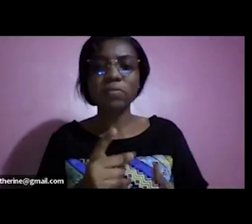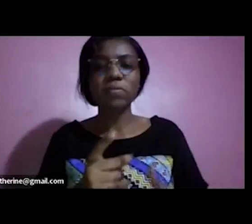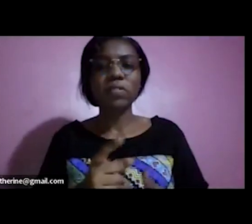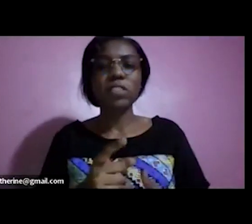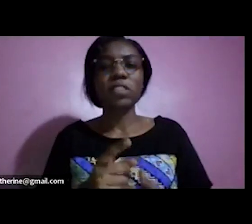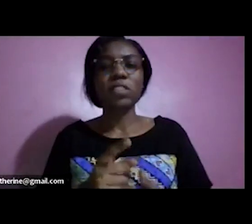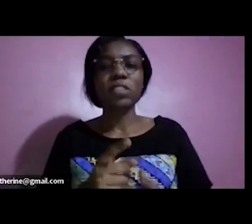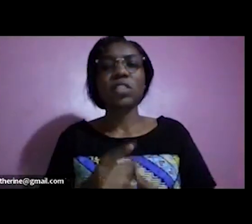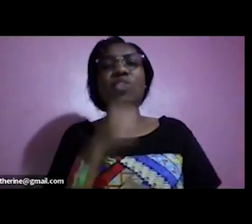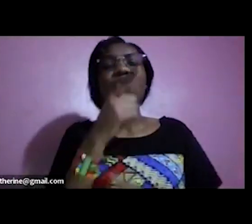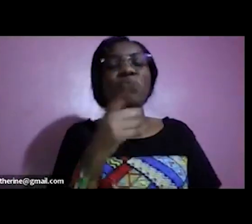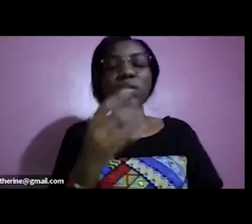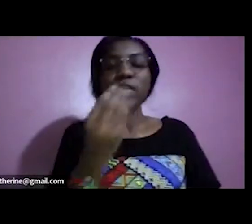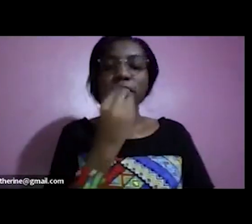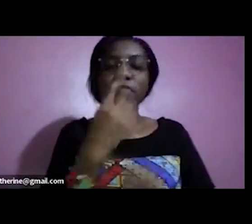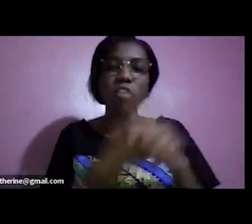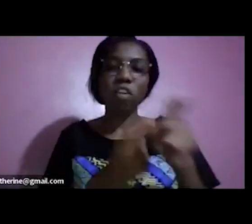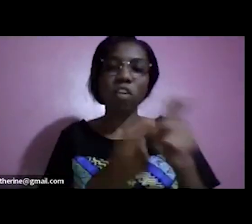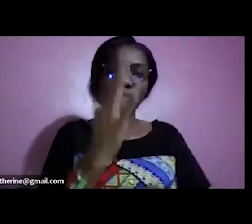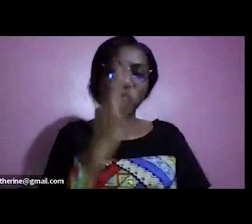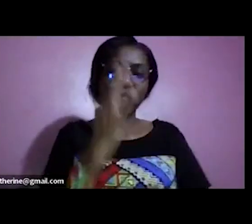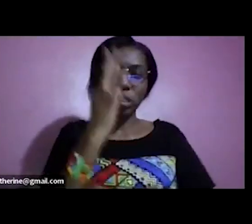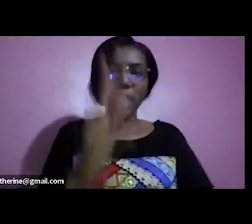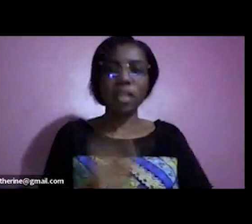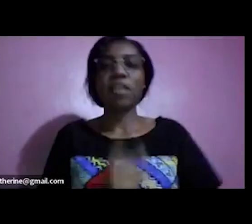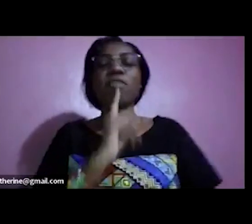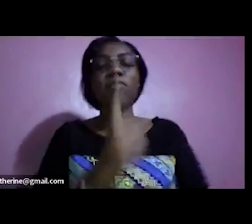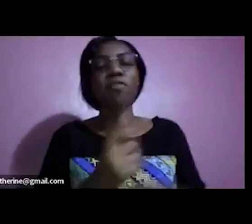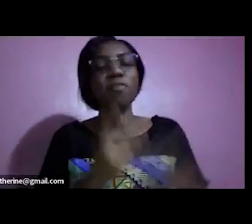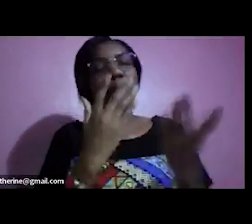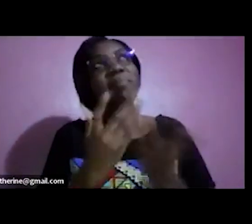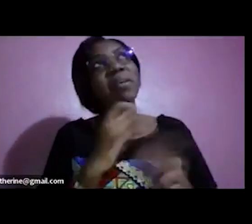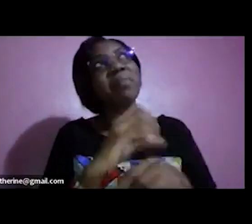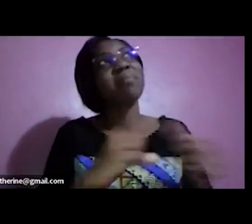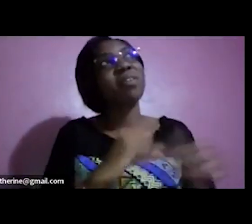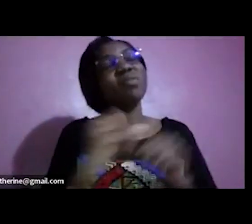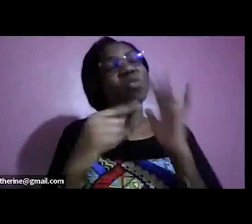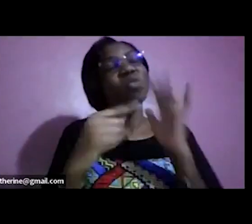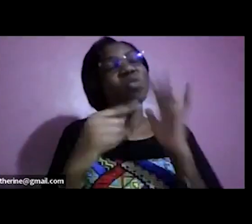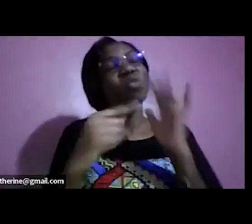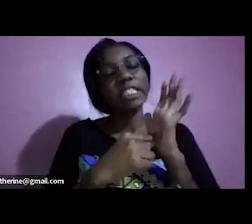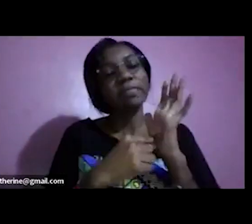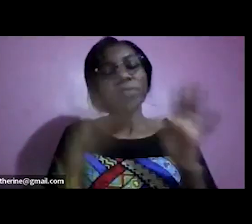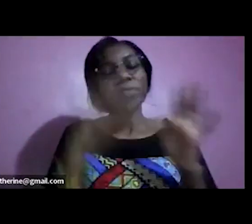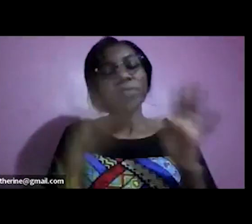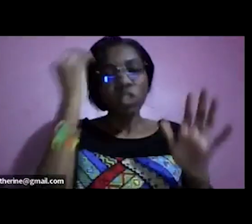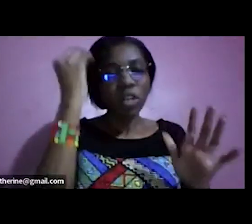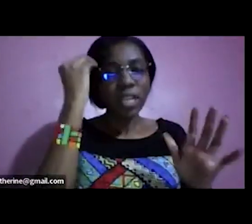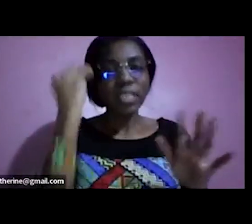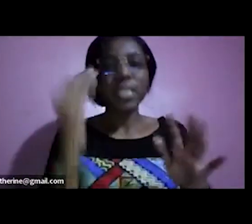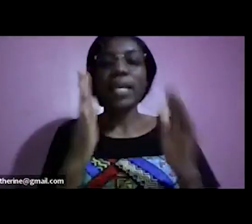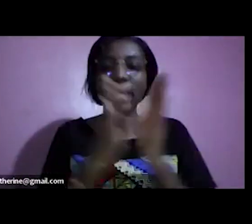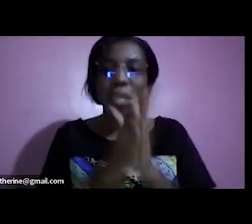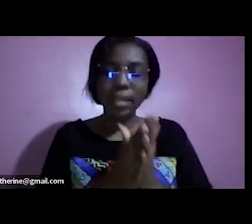from your future so it's about uh about the point of knowledge and when you do a budget it will sort of give you that reflection